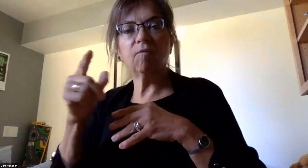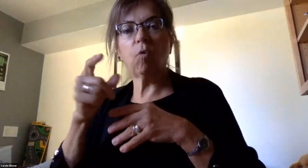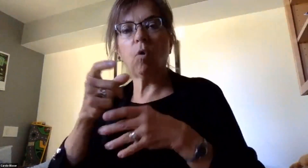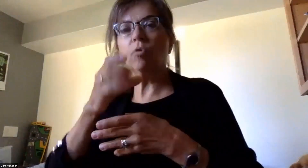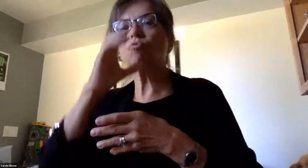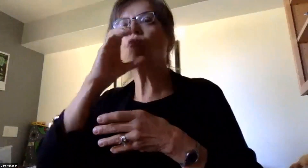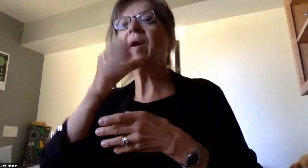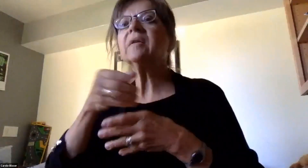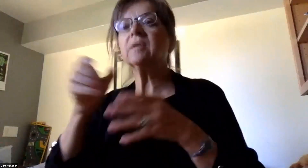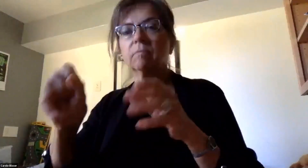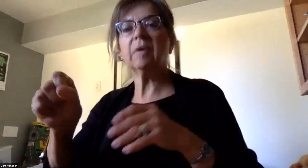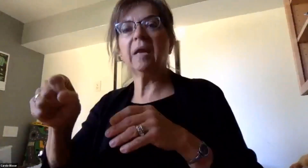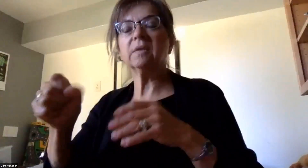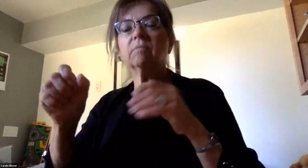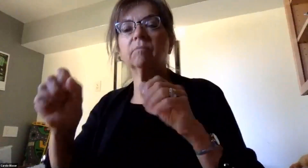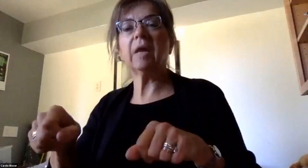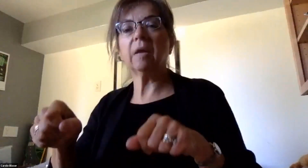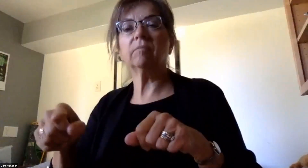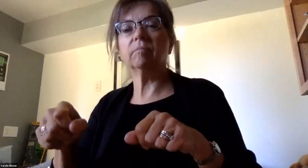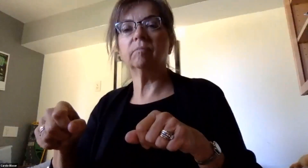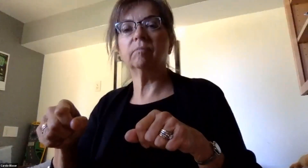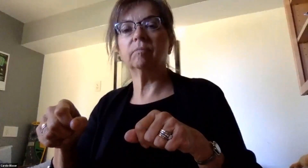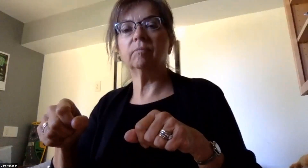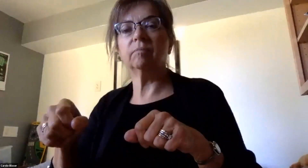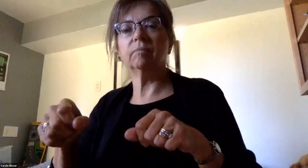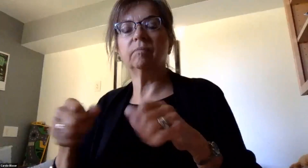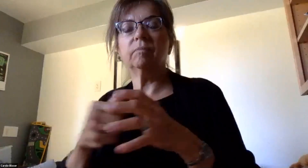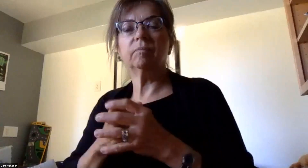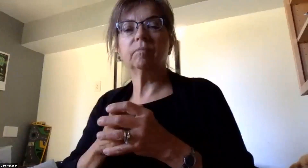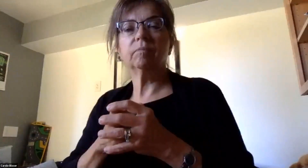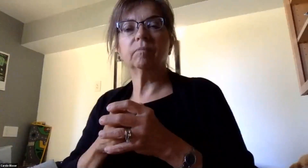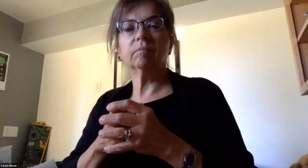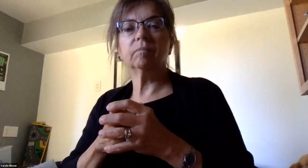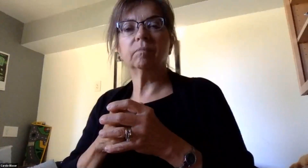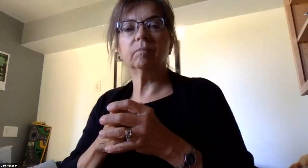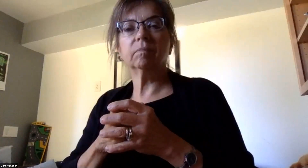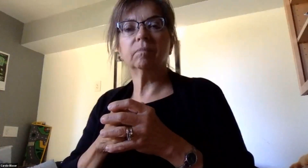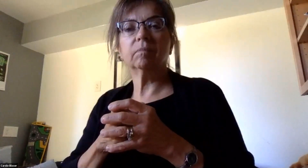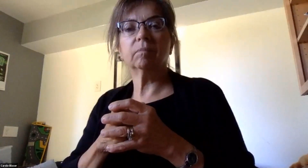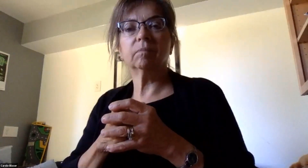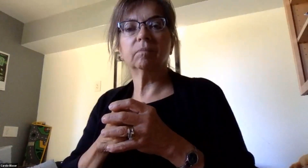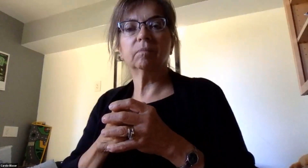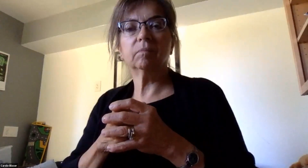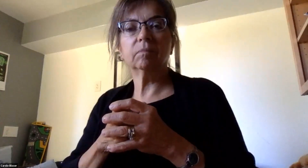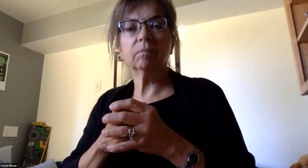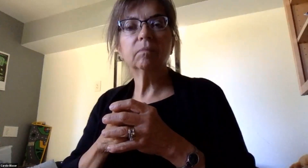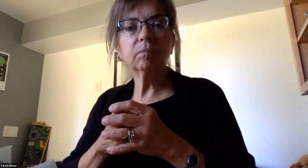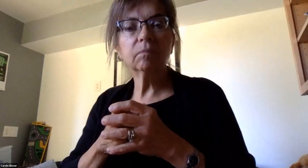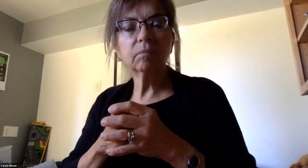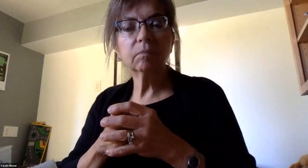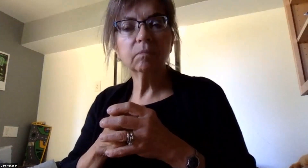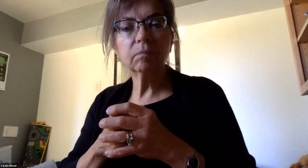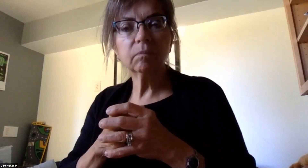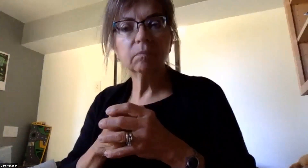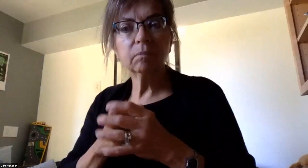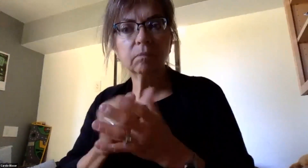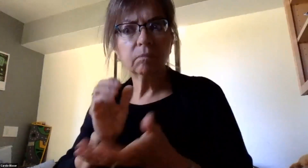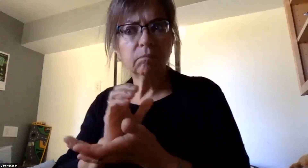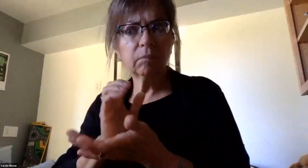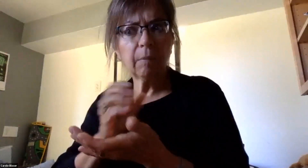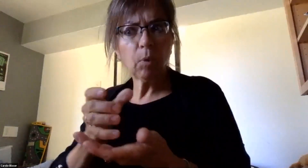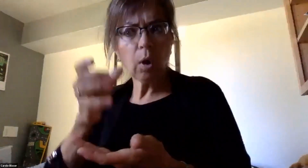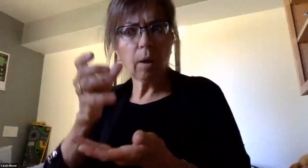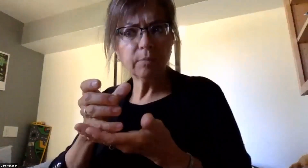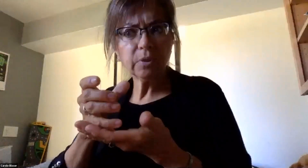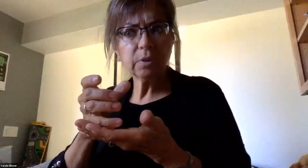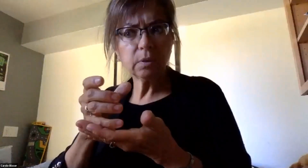Will also be included in some of the training that's provided to faculty and staff. Do you want to speak to the paper cups of the water fountain? Yes,